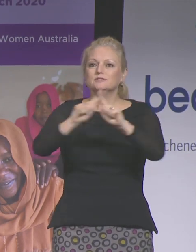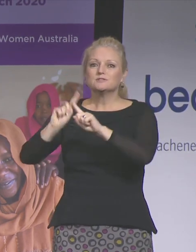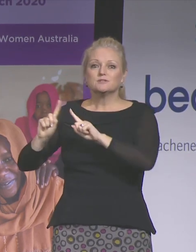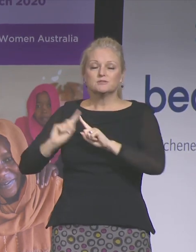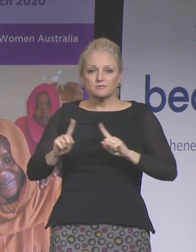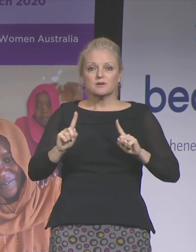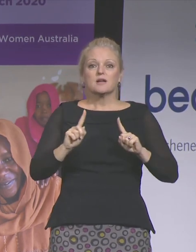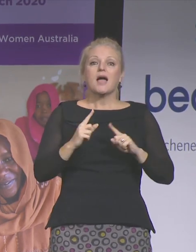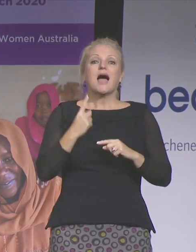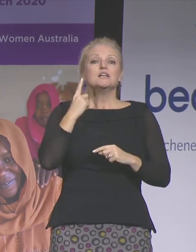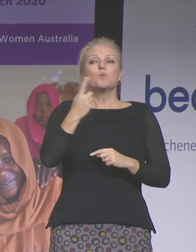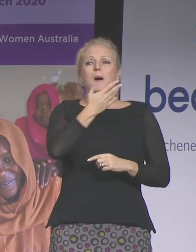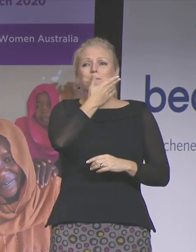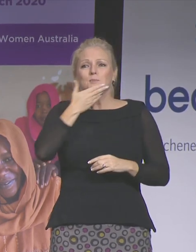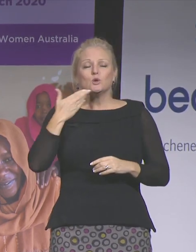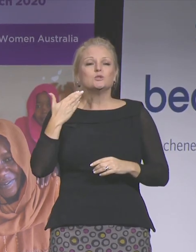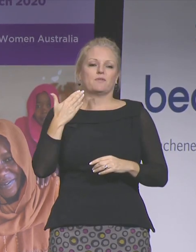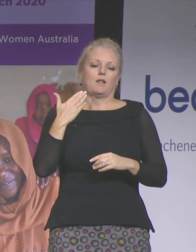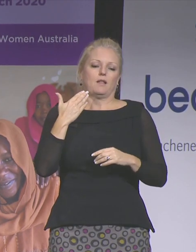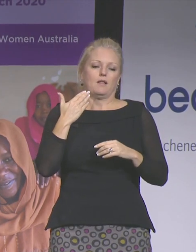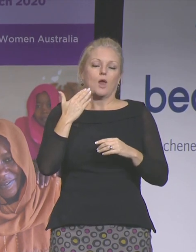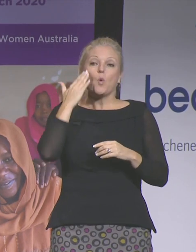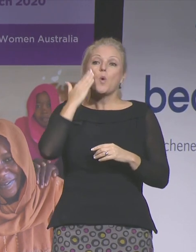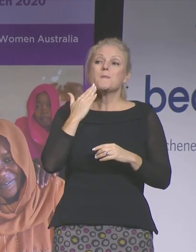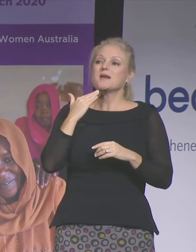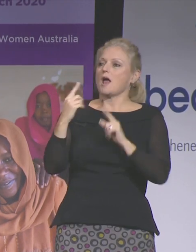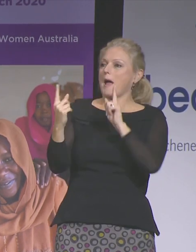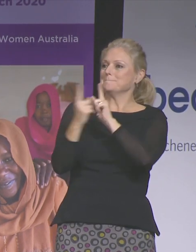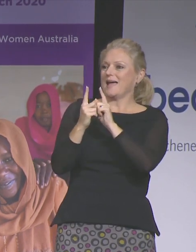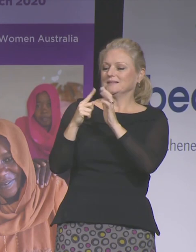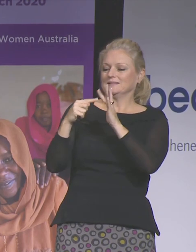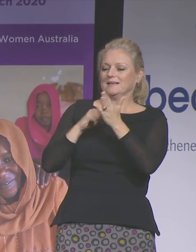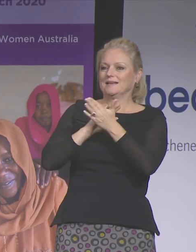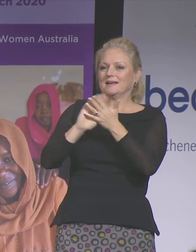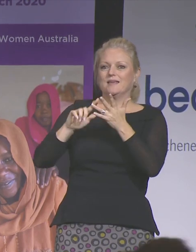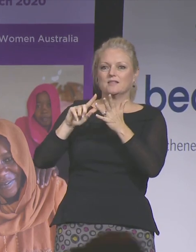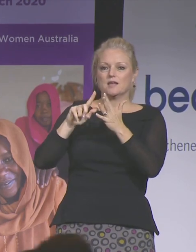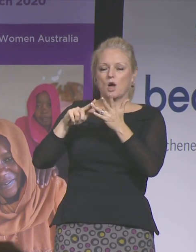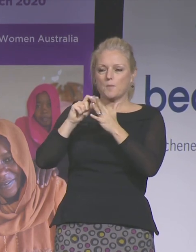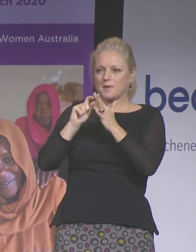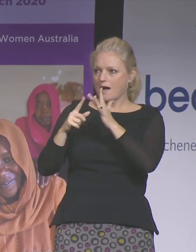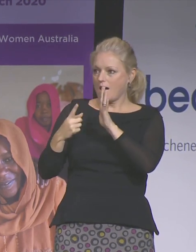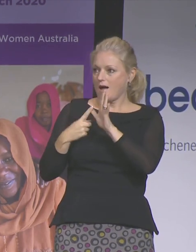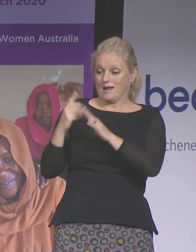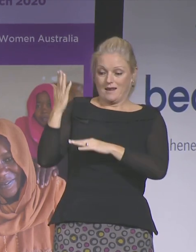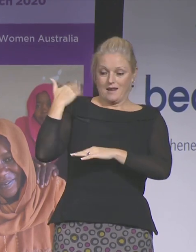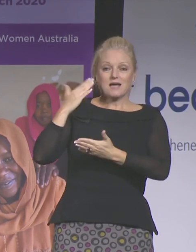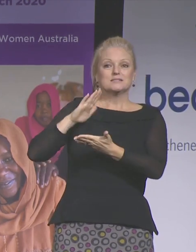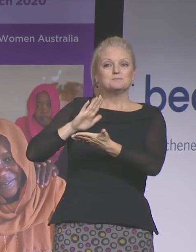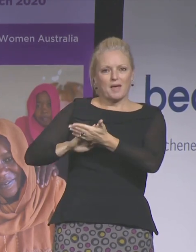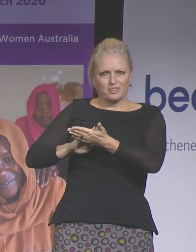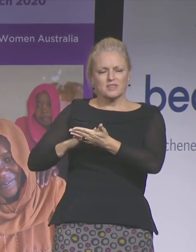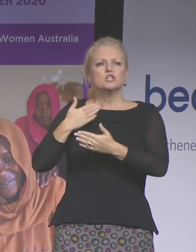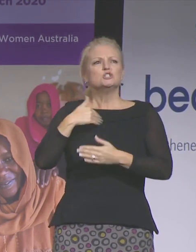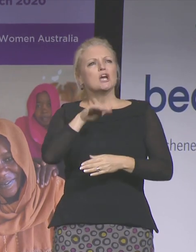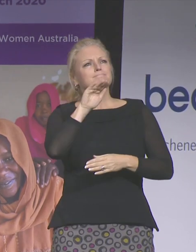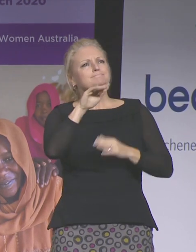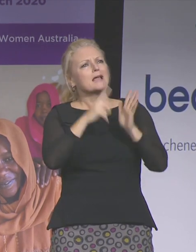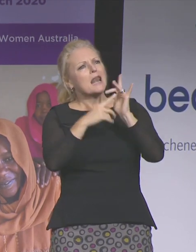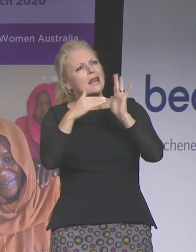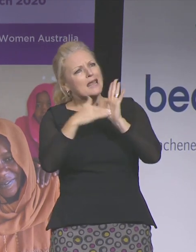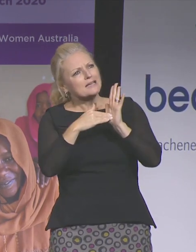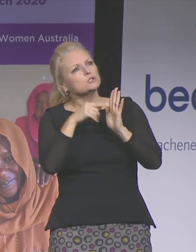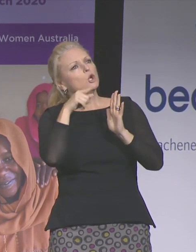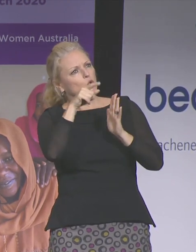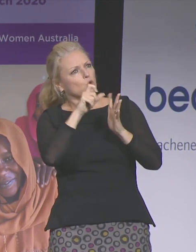beautiful young human rights defender I met in Ethiopia told me last month, she said, Liz, you do your part